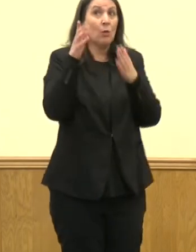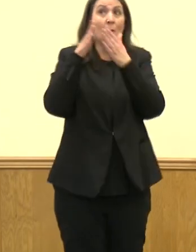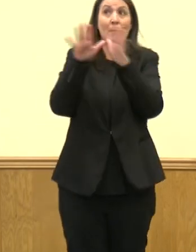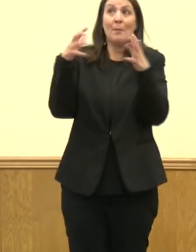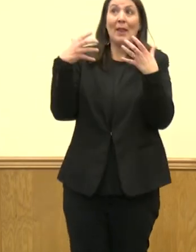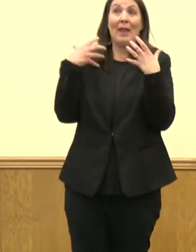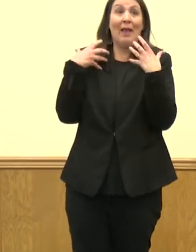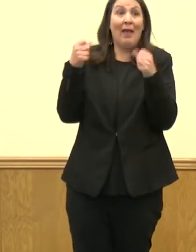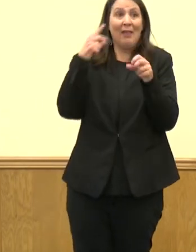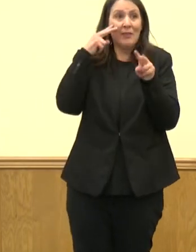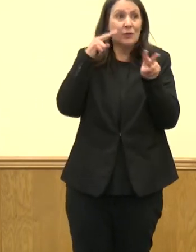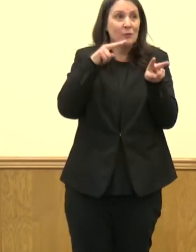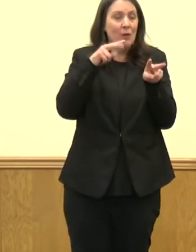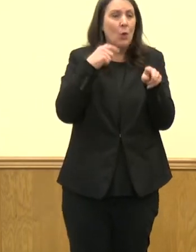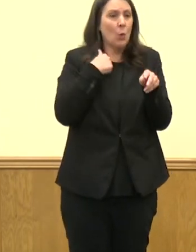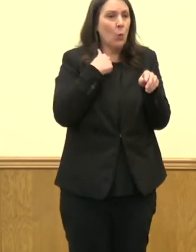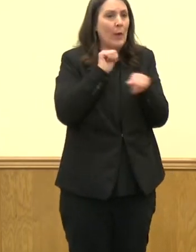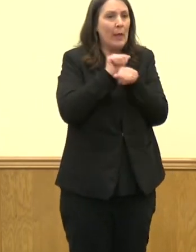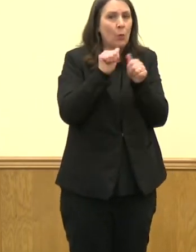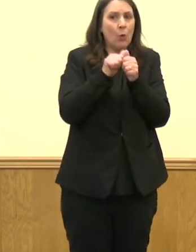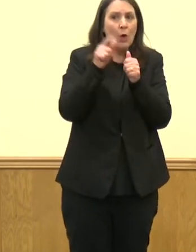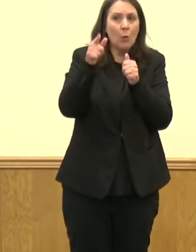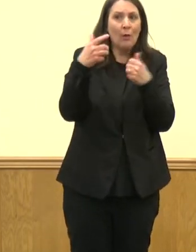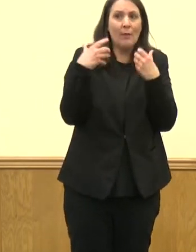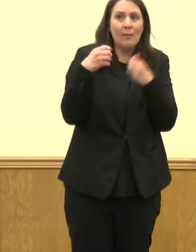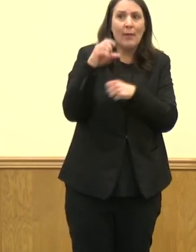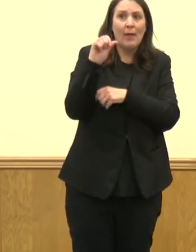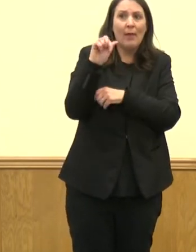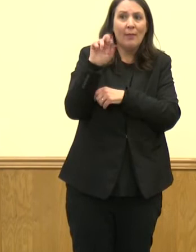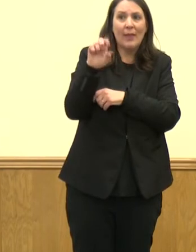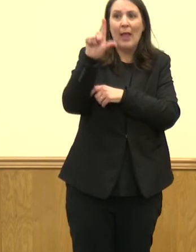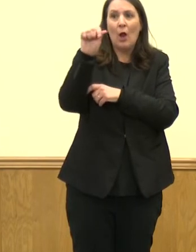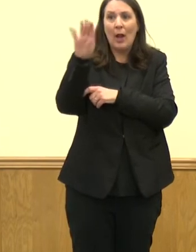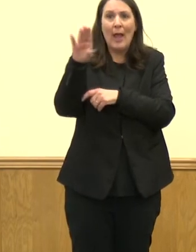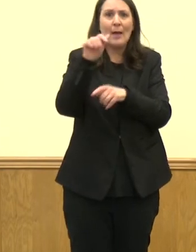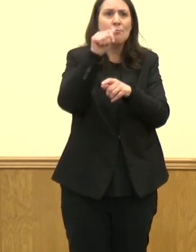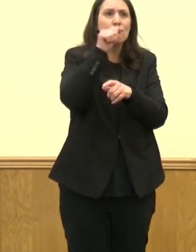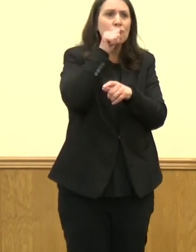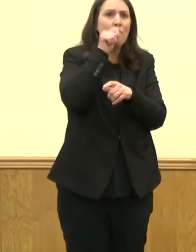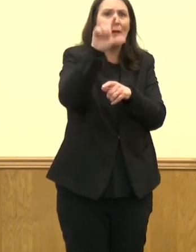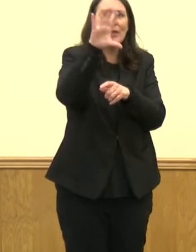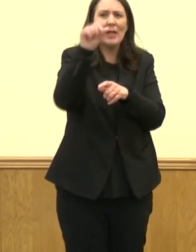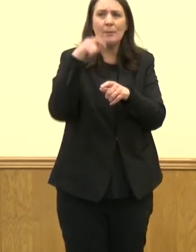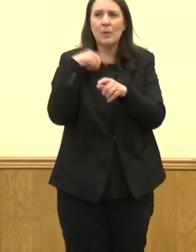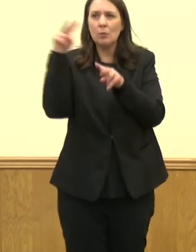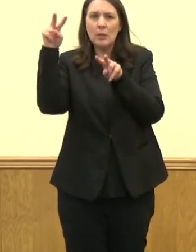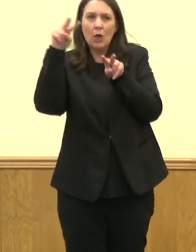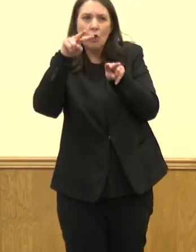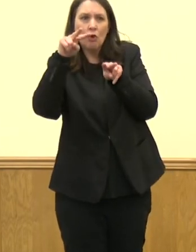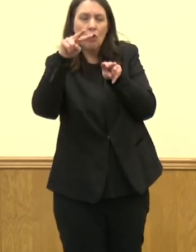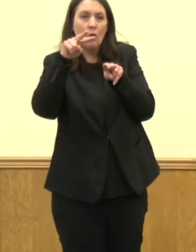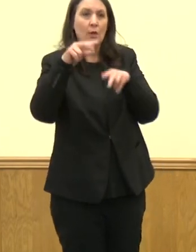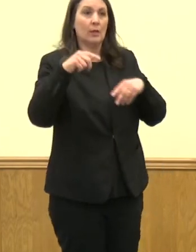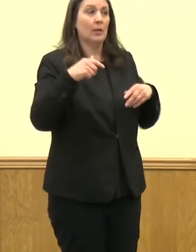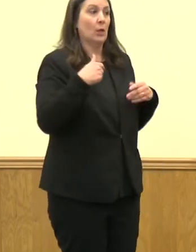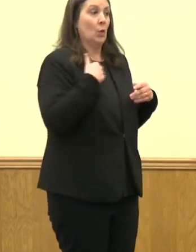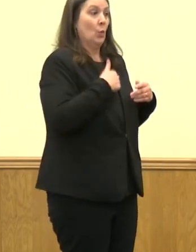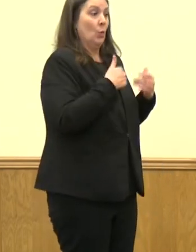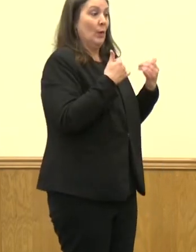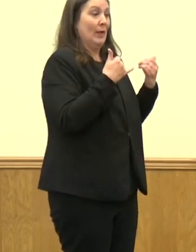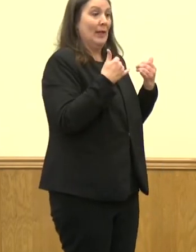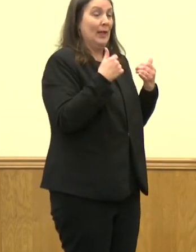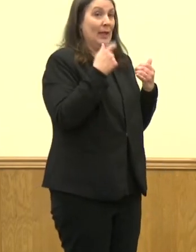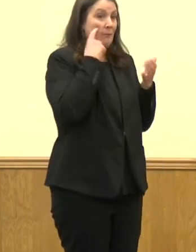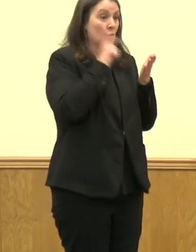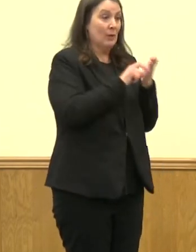exists between partnerships with private and healthcare labs, you know, works in conjunction so that we can catch them. We're on Omicron. Between Delta